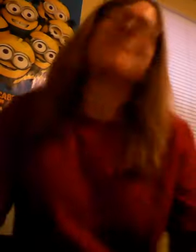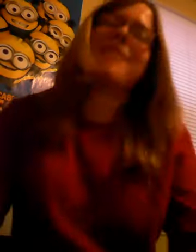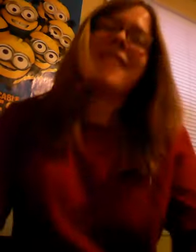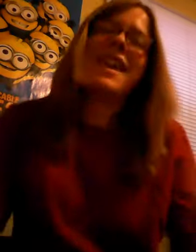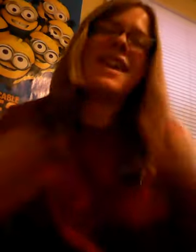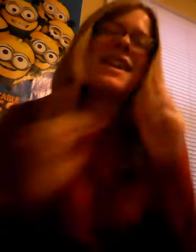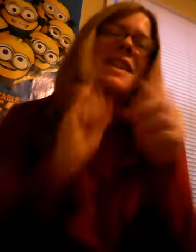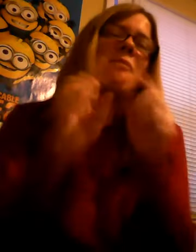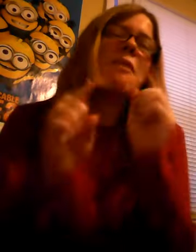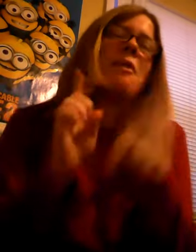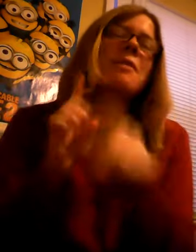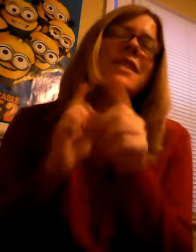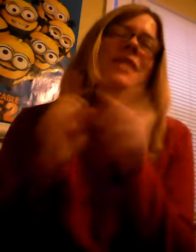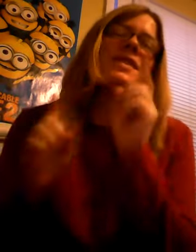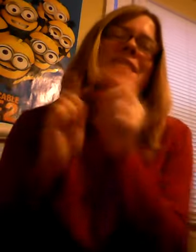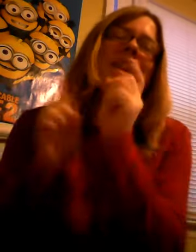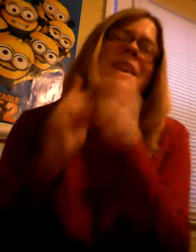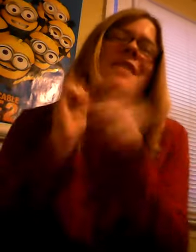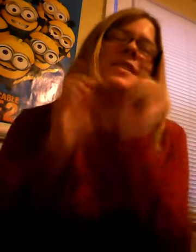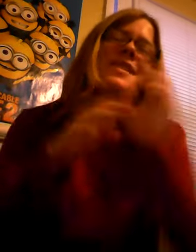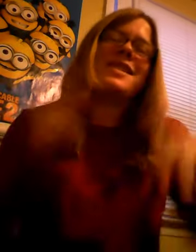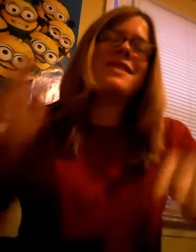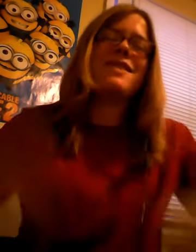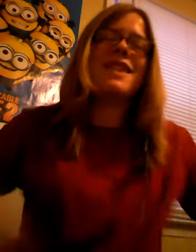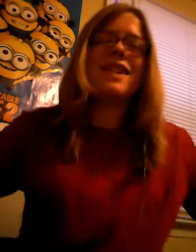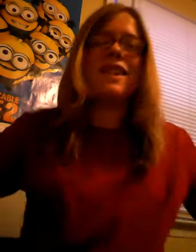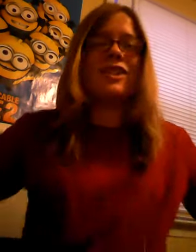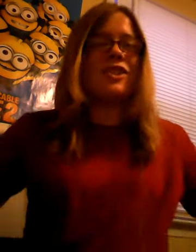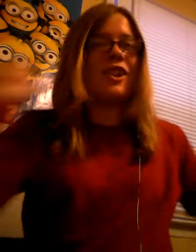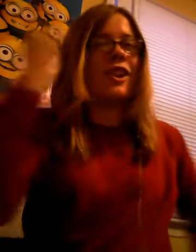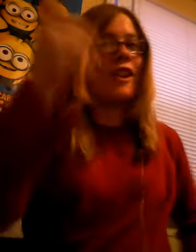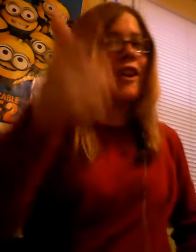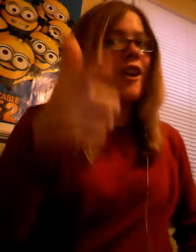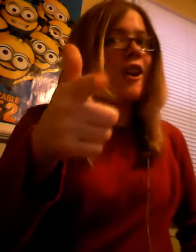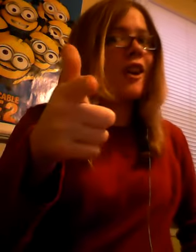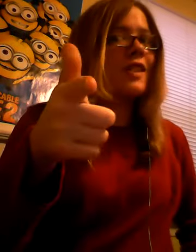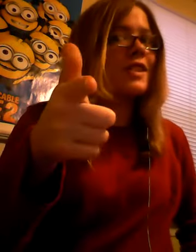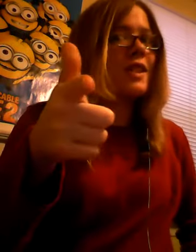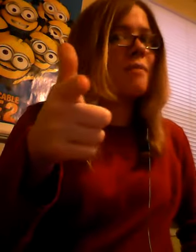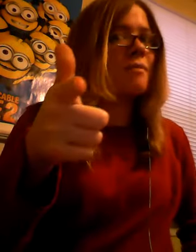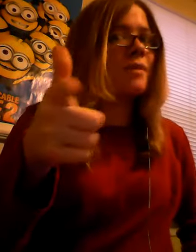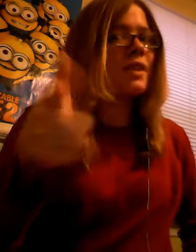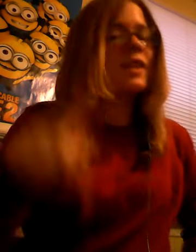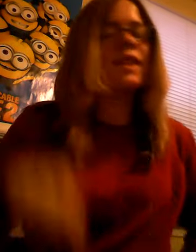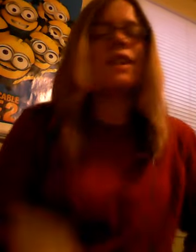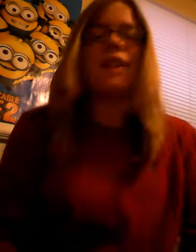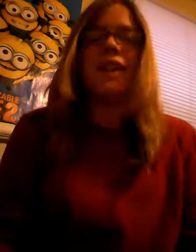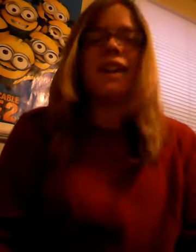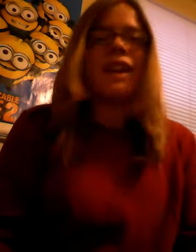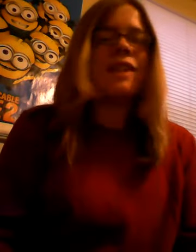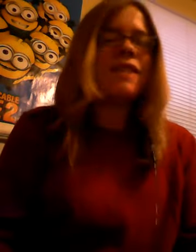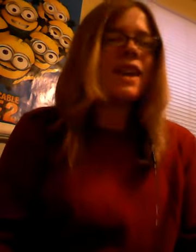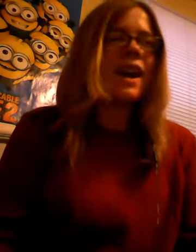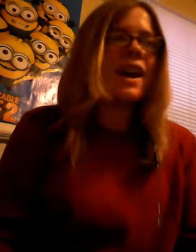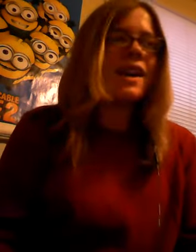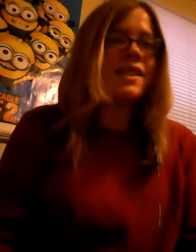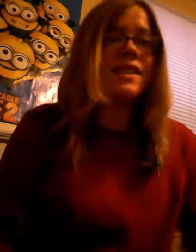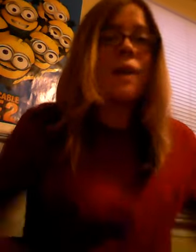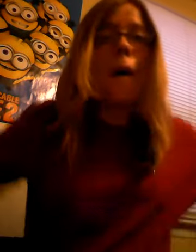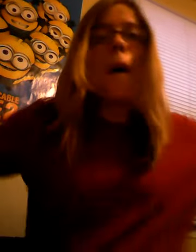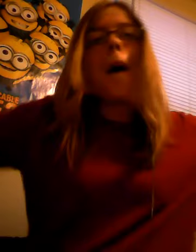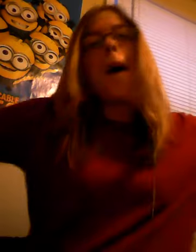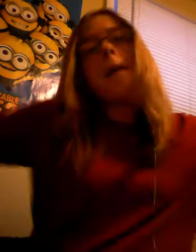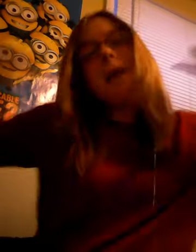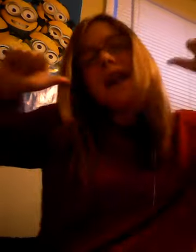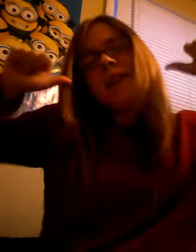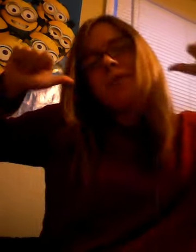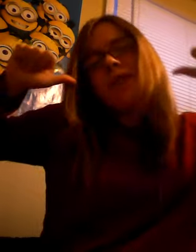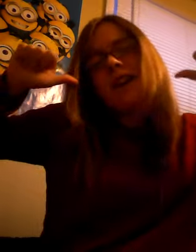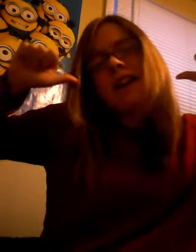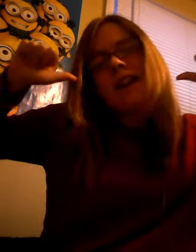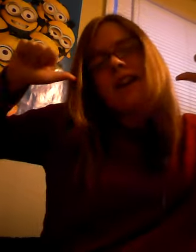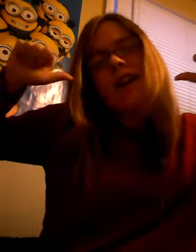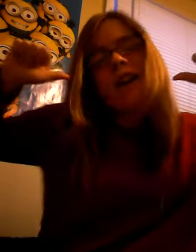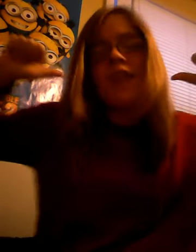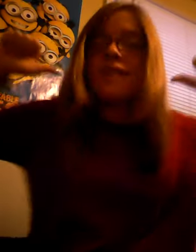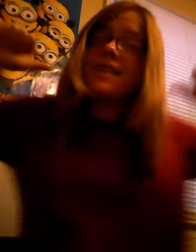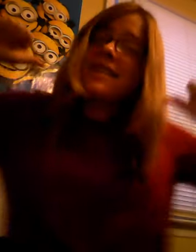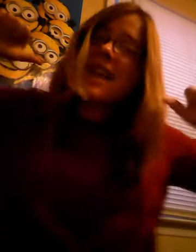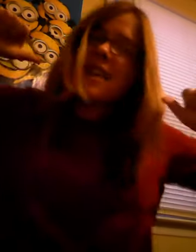Keep going with those videos because you're awesome. Anyway, Panda Bree here. Stay